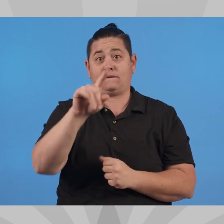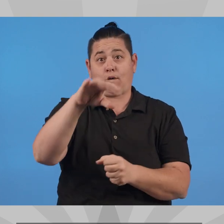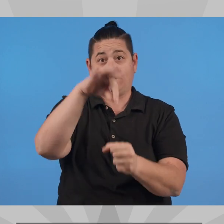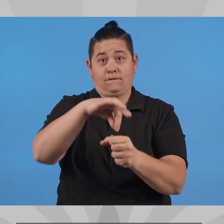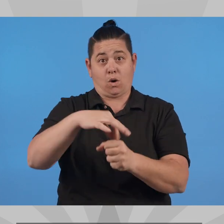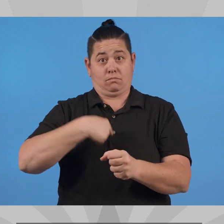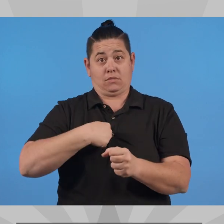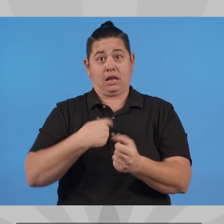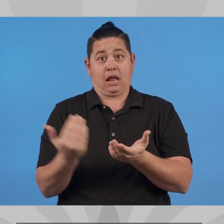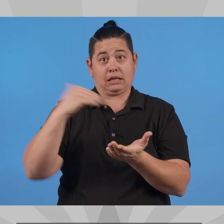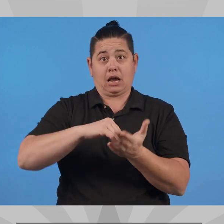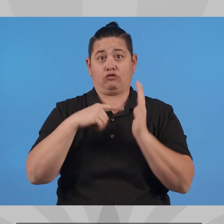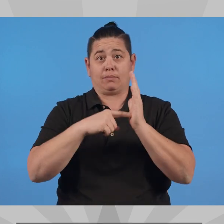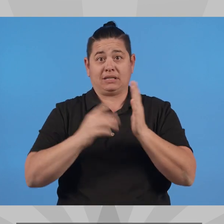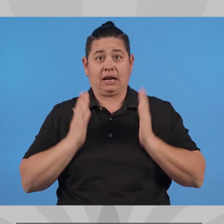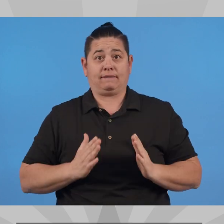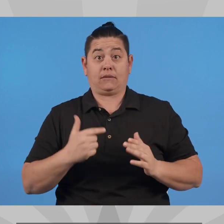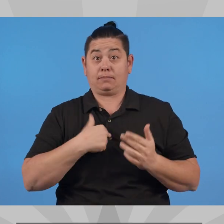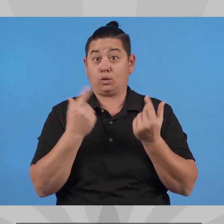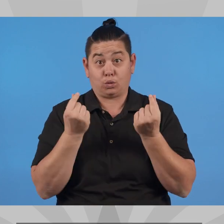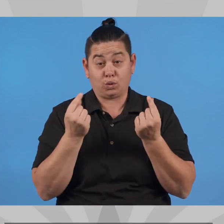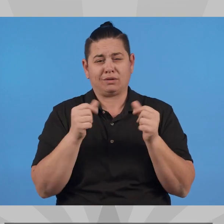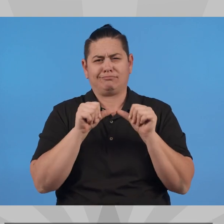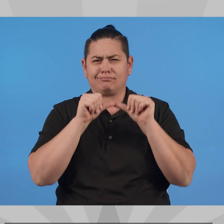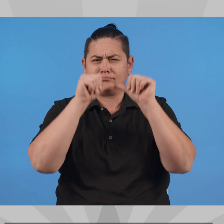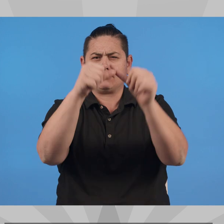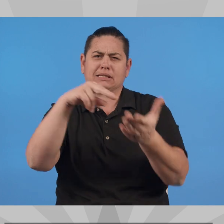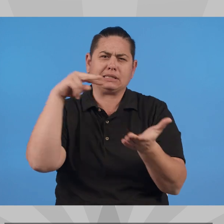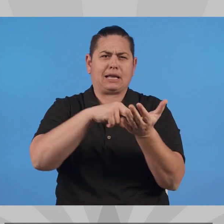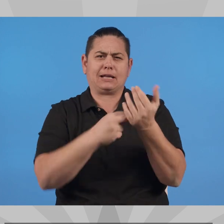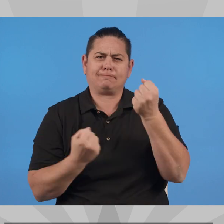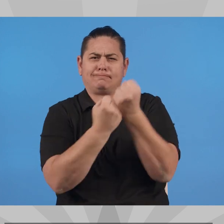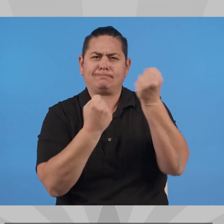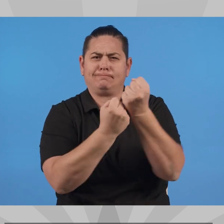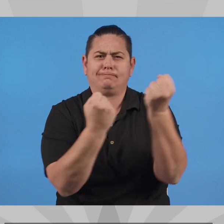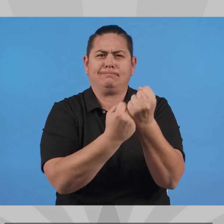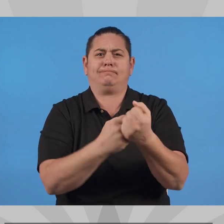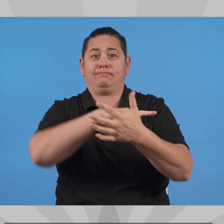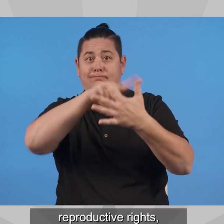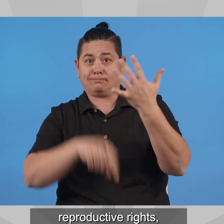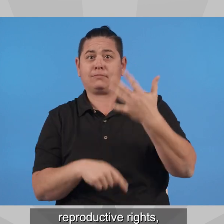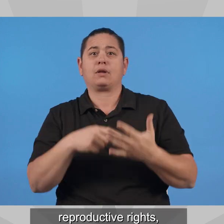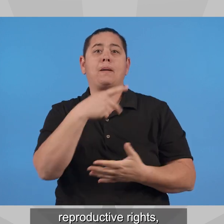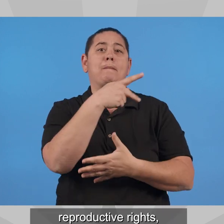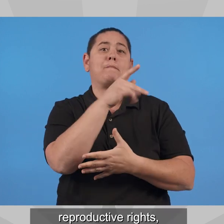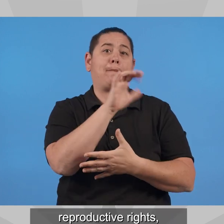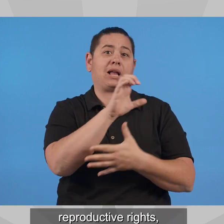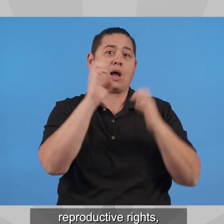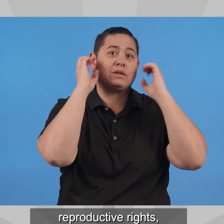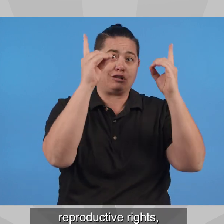If re-elected, I will remain steadfast in fighting for public education funding, reproductive